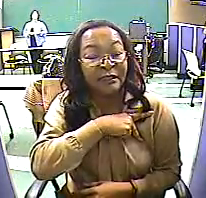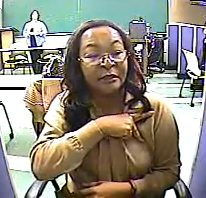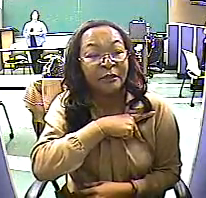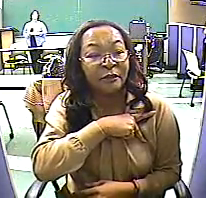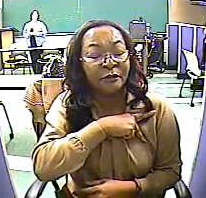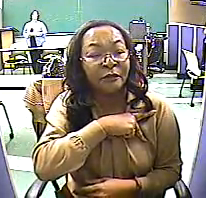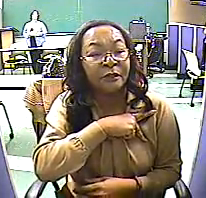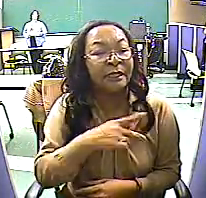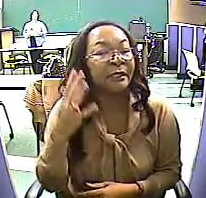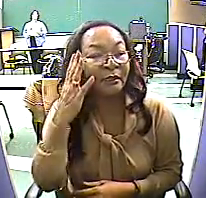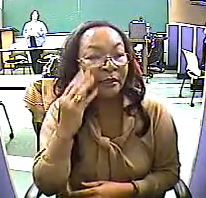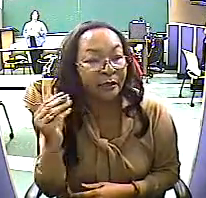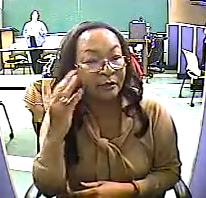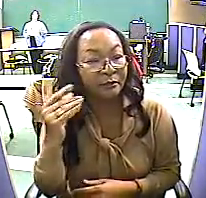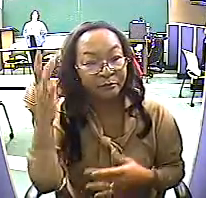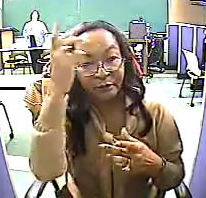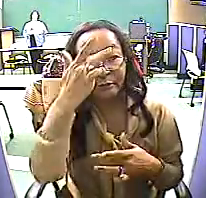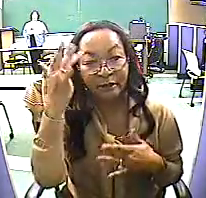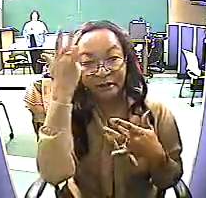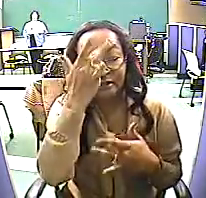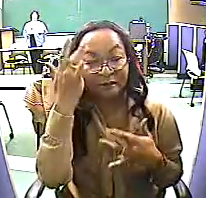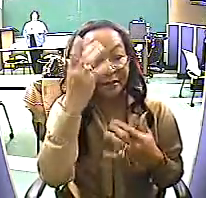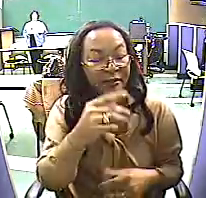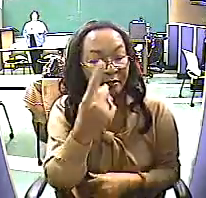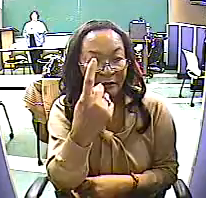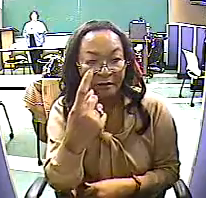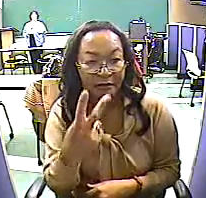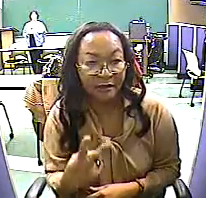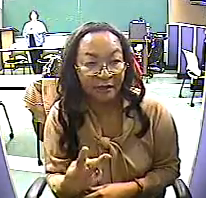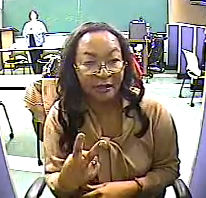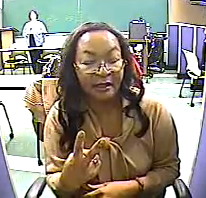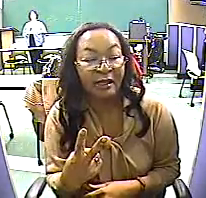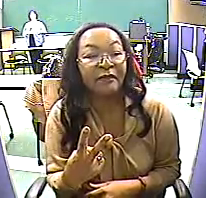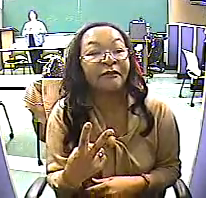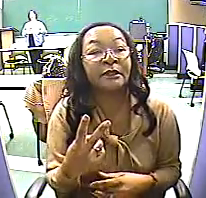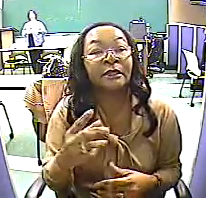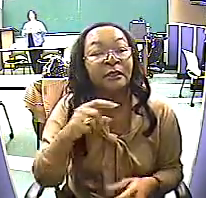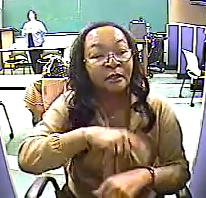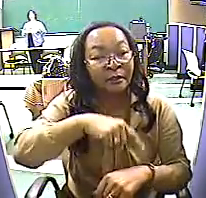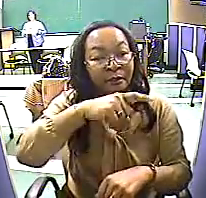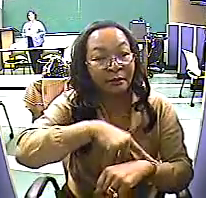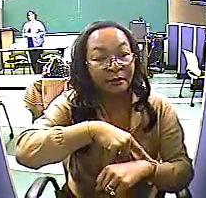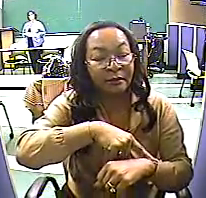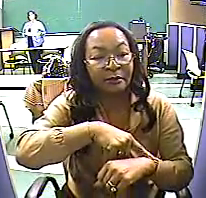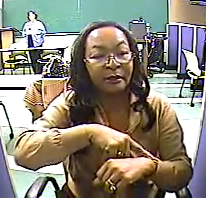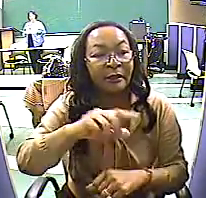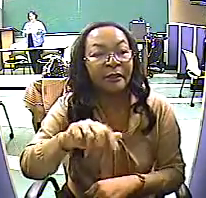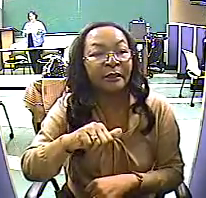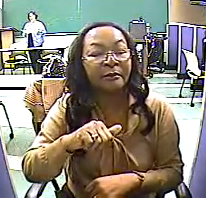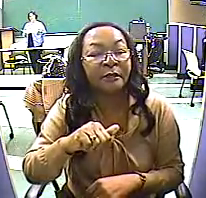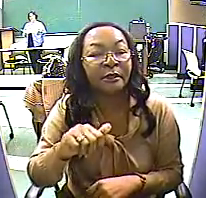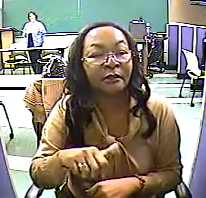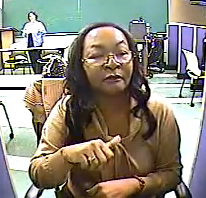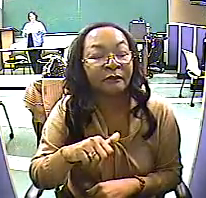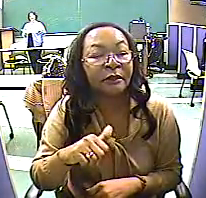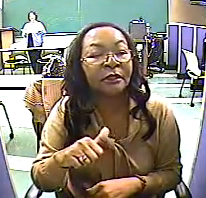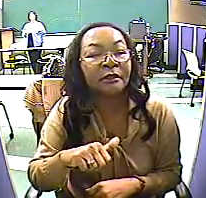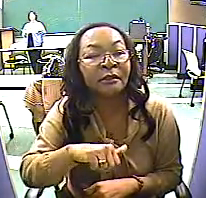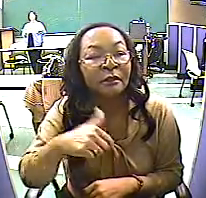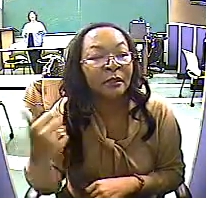Those people who weren't having any fun life. And the best news of all is that